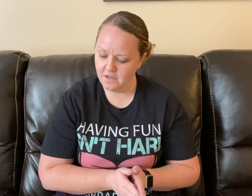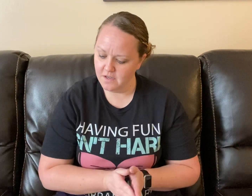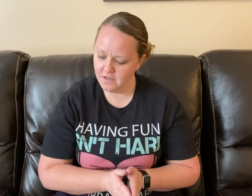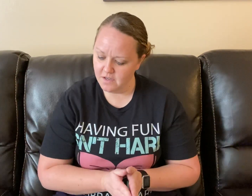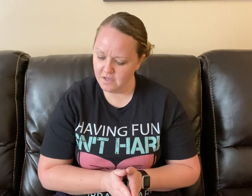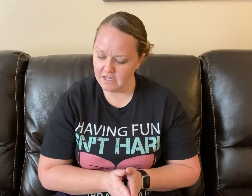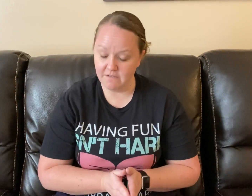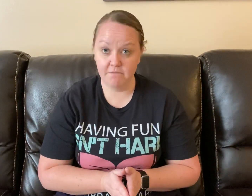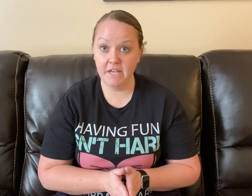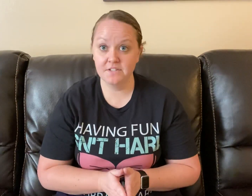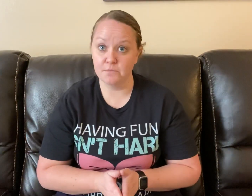Investment.